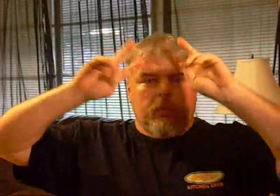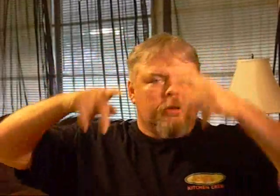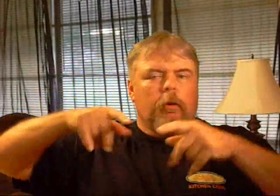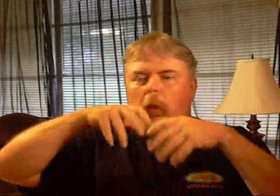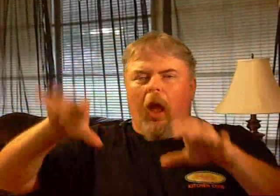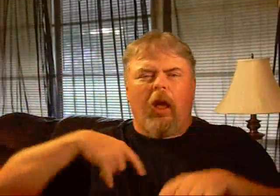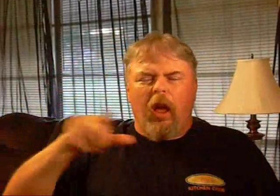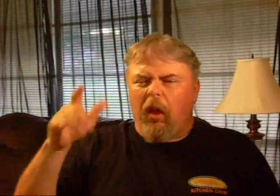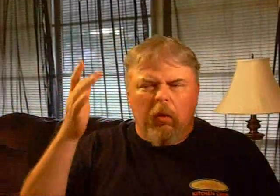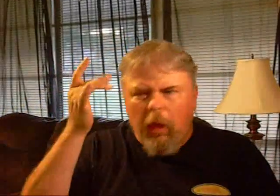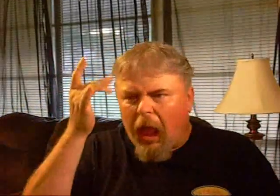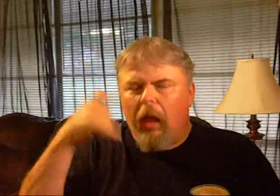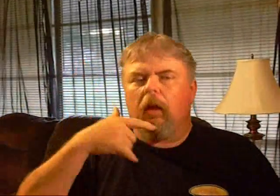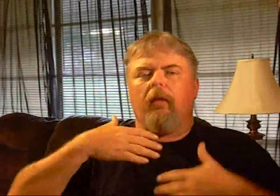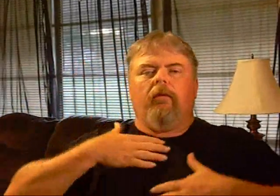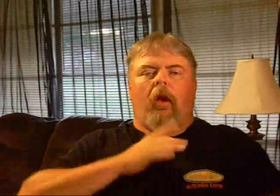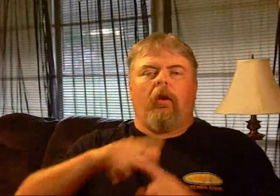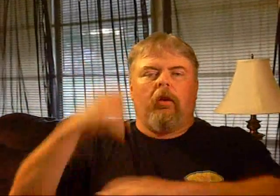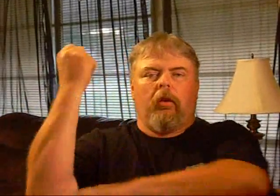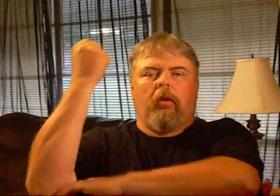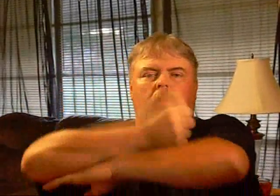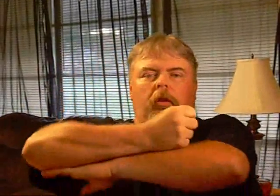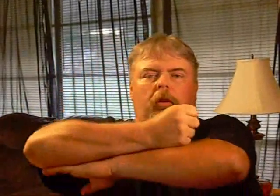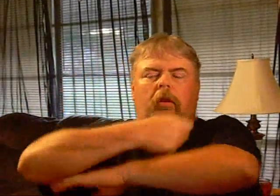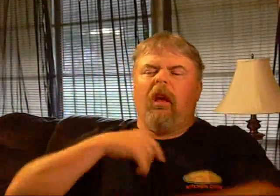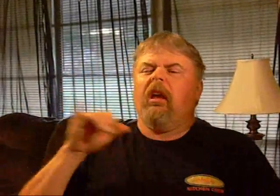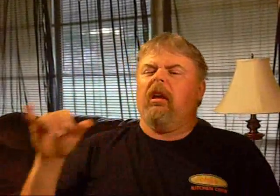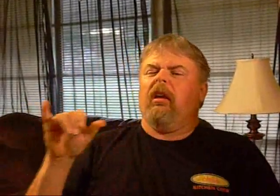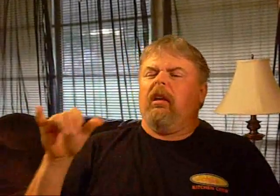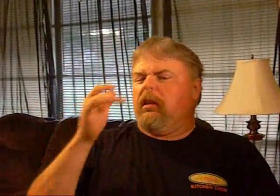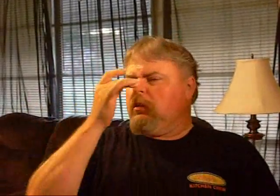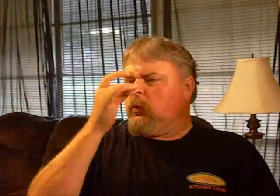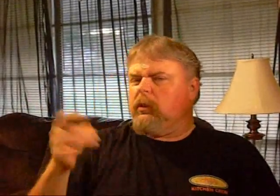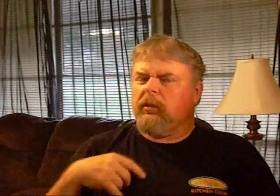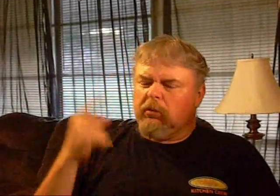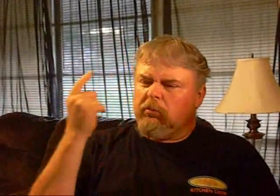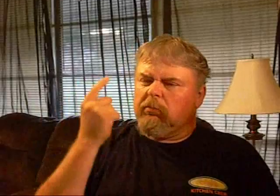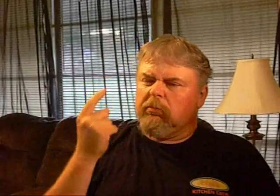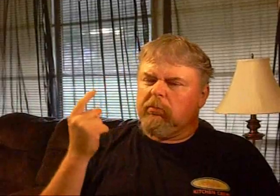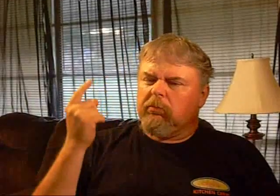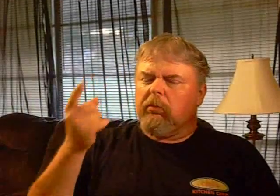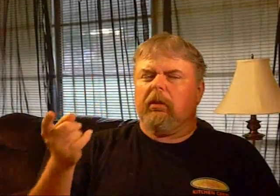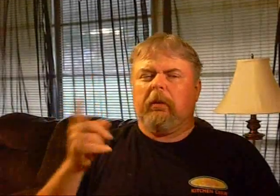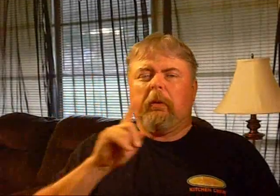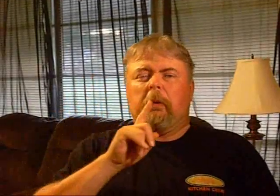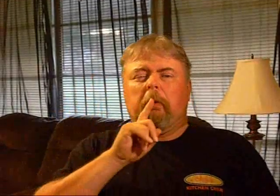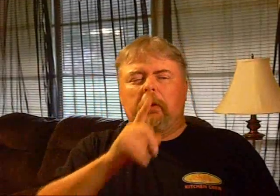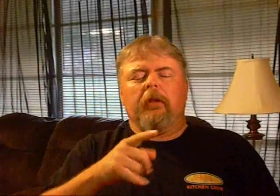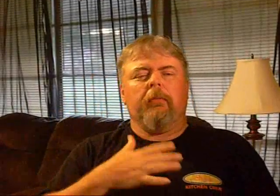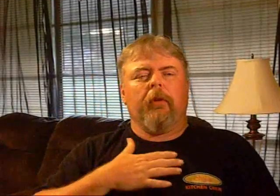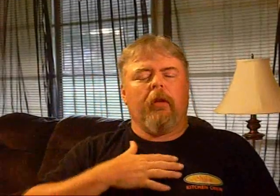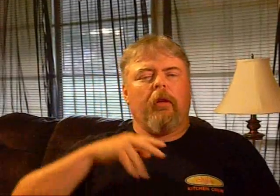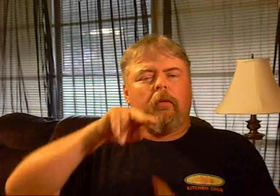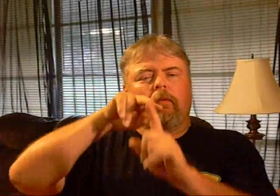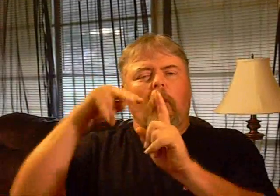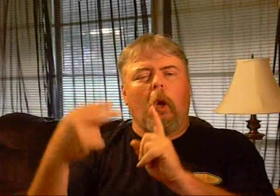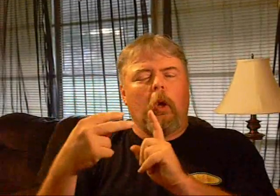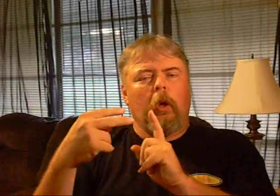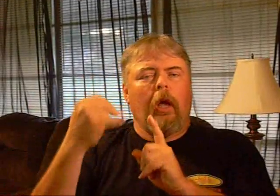You can find all of the Big City designers at Big City Fashions and a quarter from Sonic on Zero Street. Dog kicks off